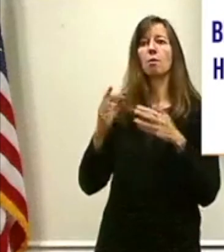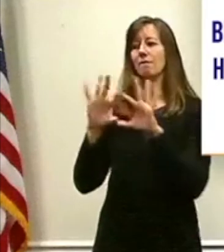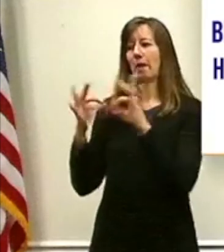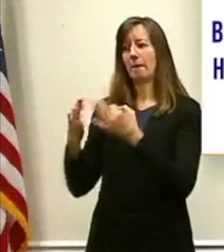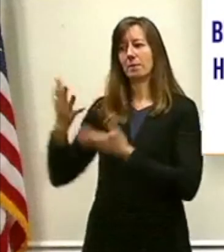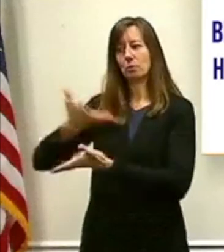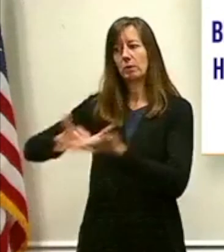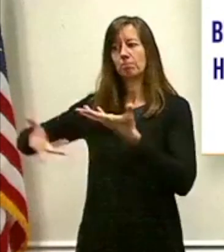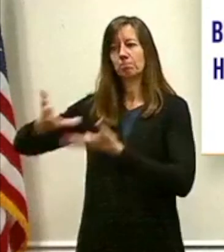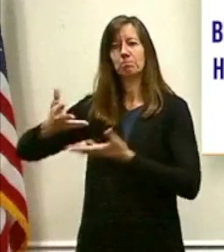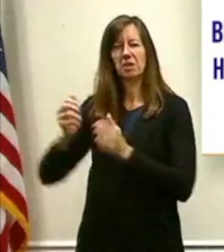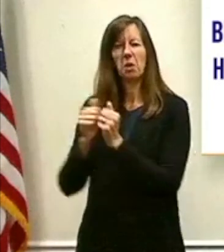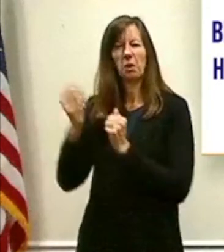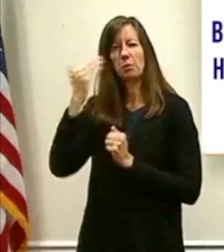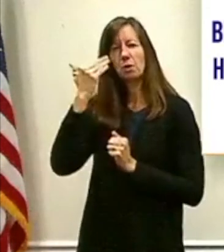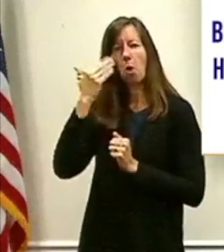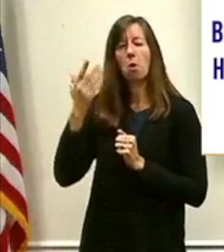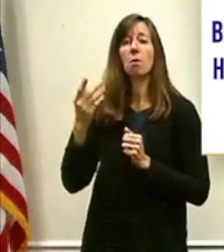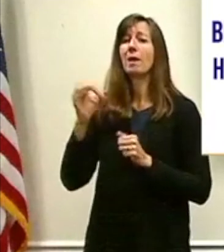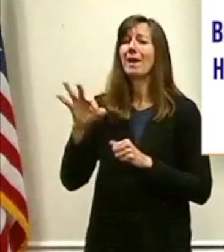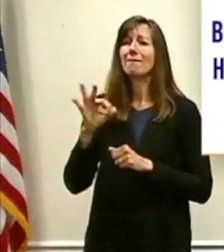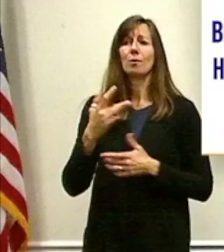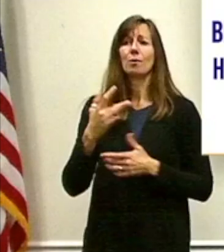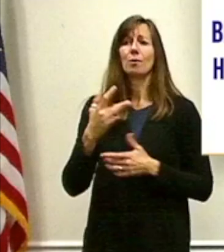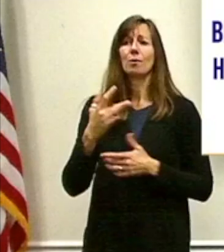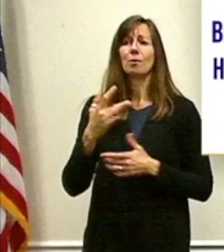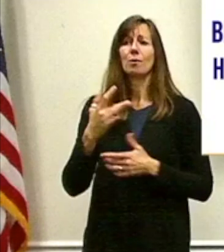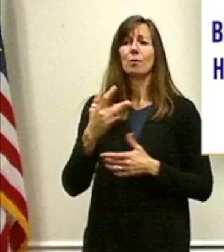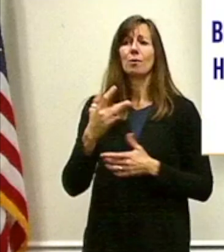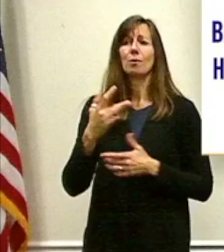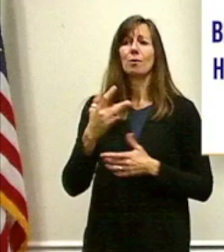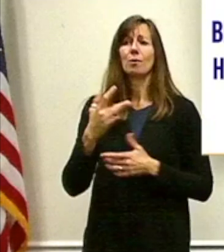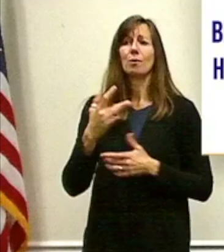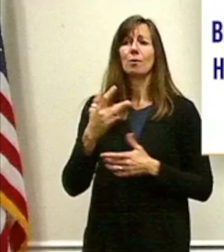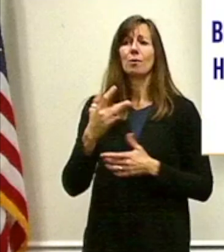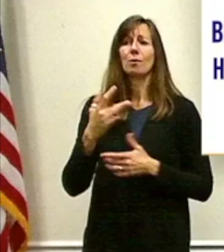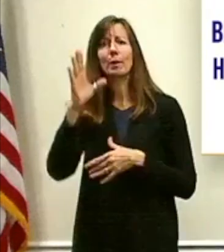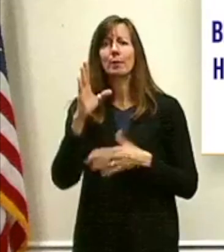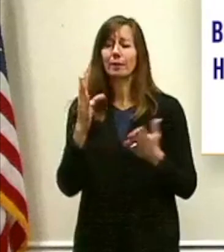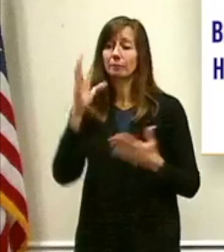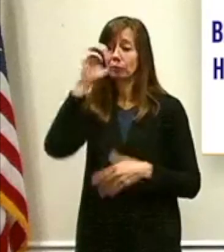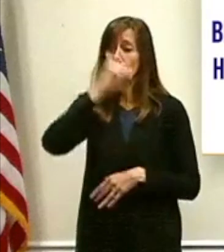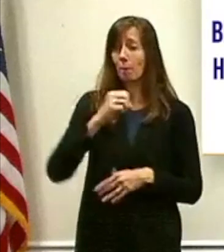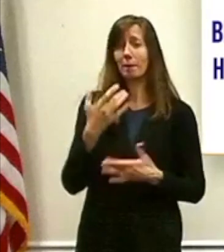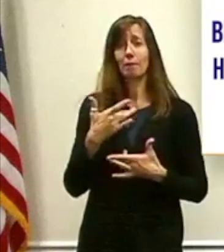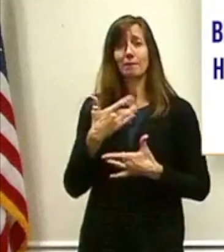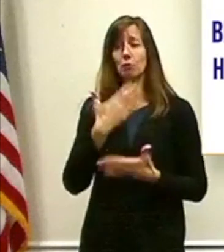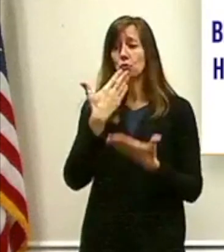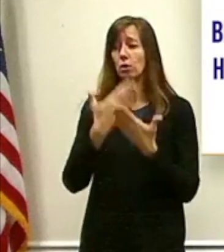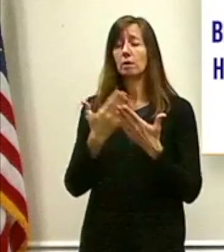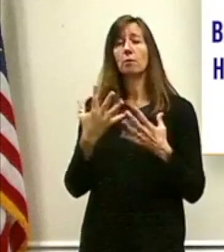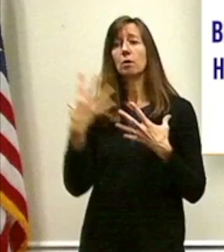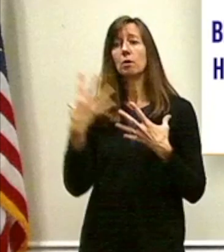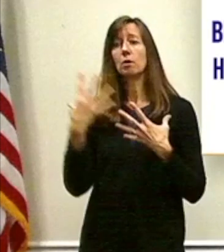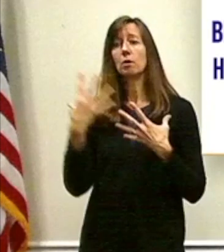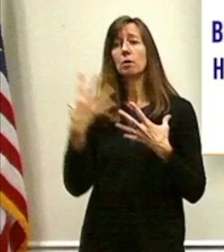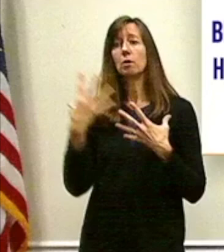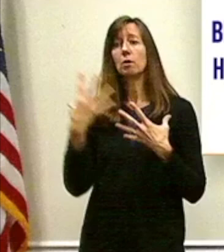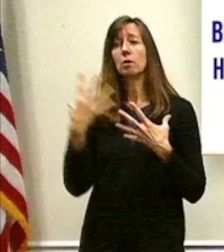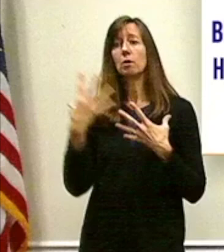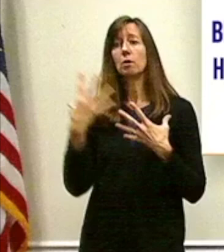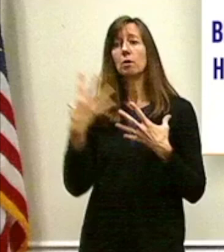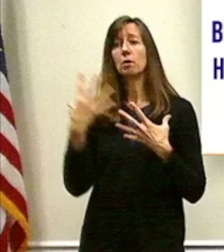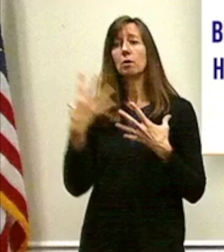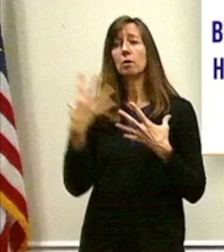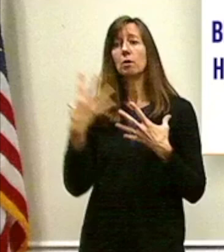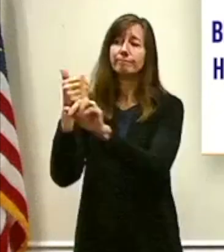risk anybody. If we're not feeling well on Saturday, we won't be going out, but assuming we're all feeling well, we're going to out trick-or-treating, get a little bit of candy, and I'm